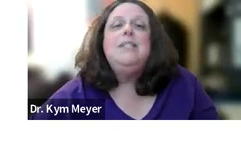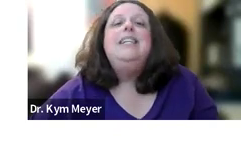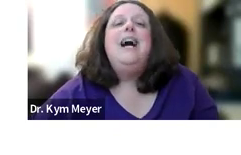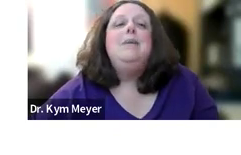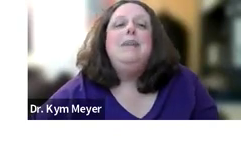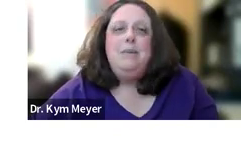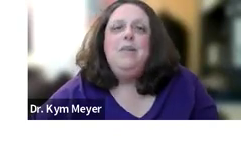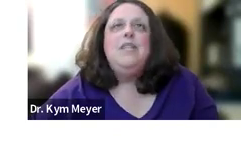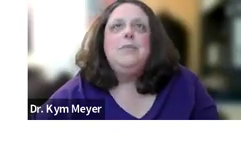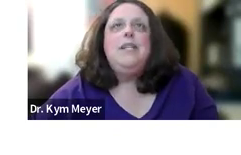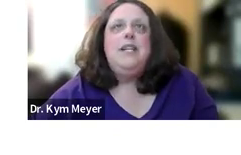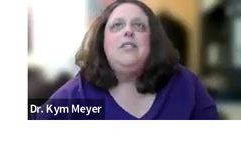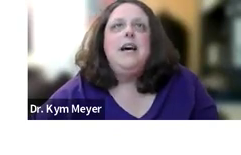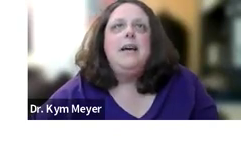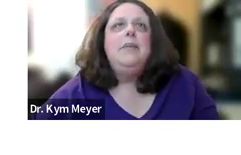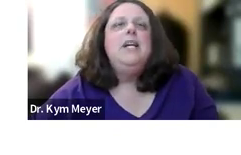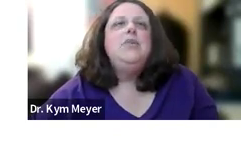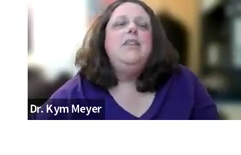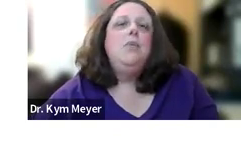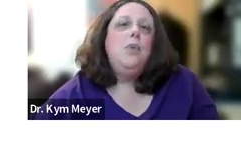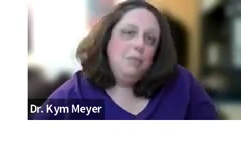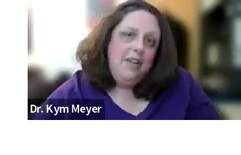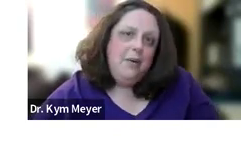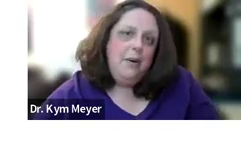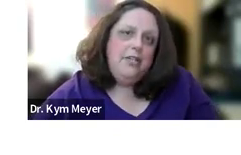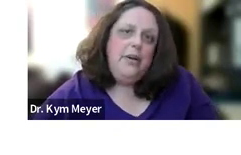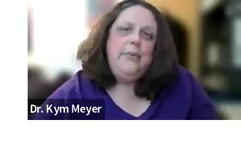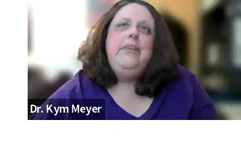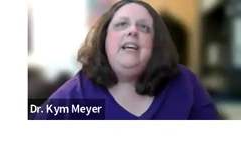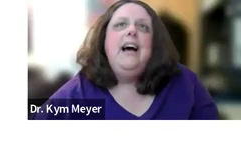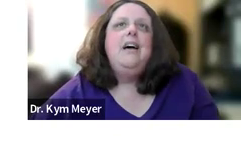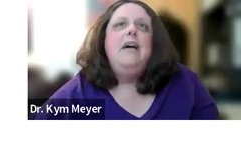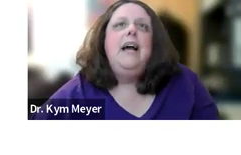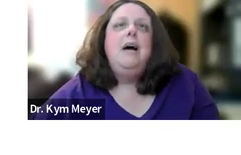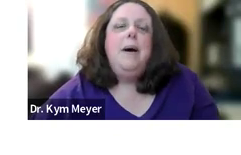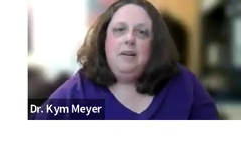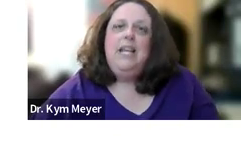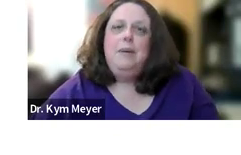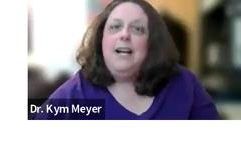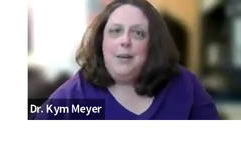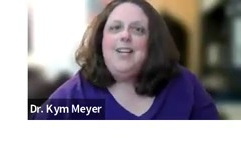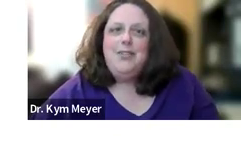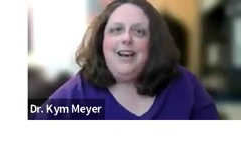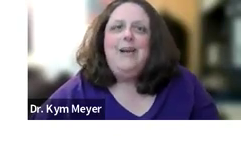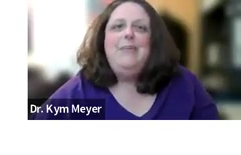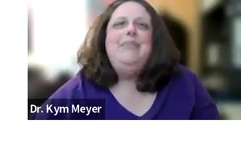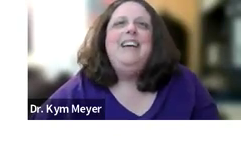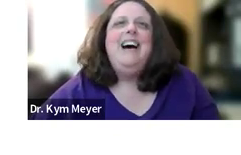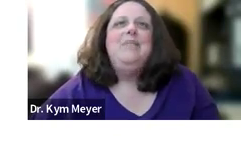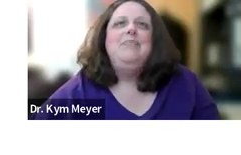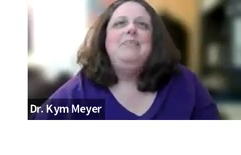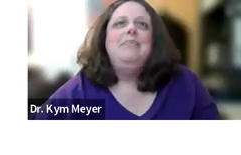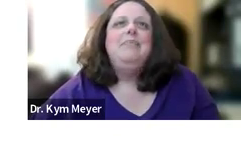hearing people, um, keeping those expectations high. So I have one more video I want to show you, um, about keeping expectations high. Okay.